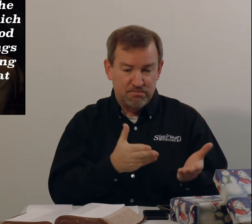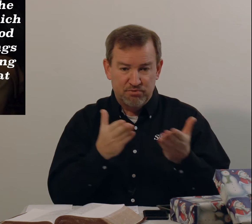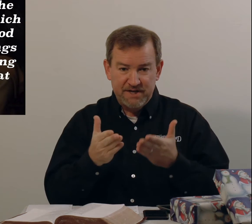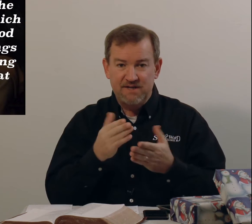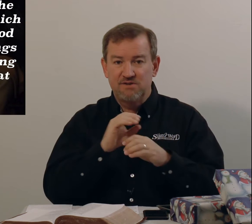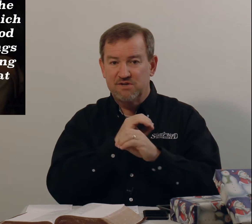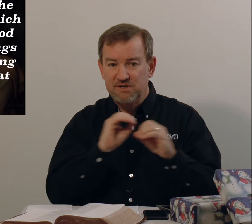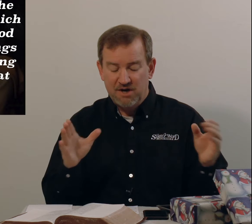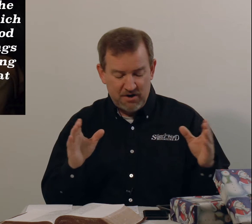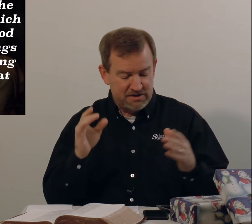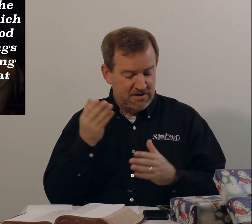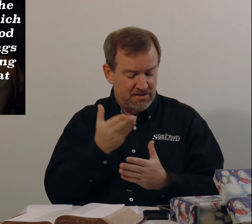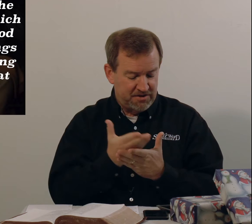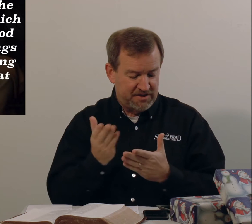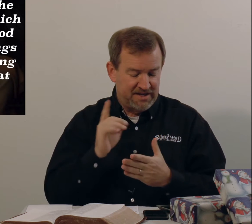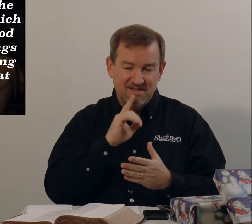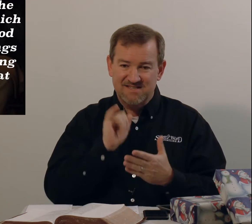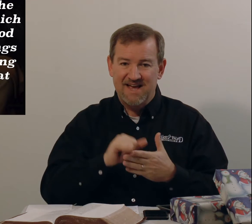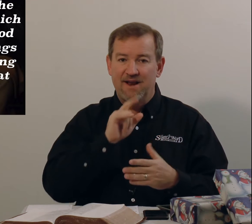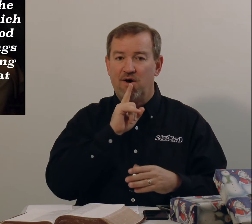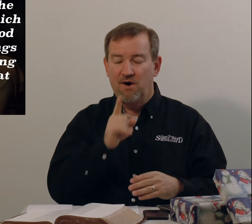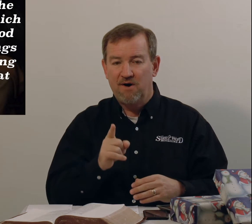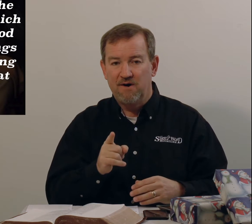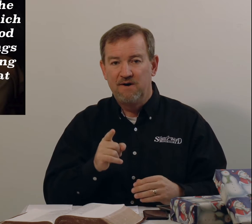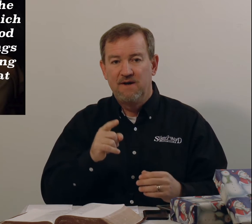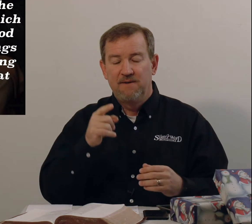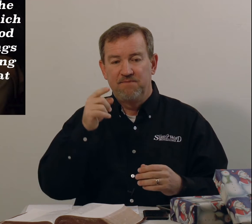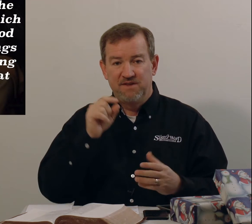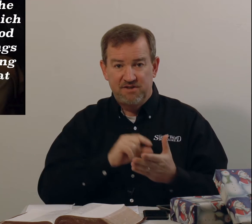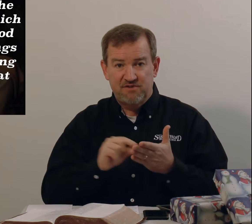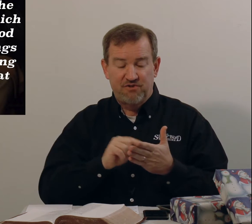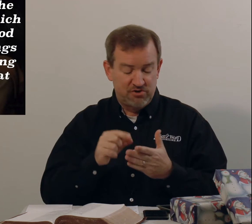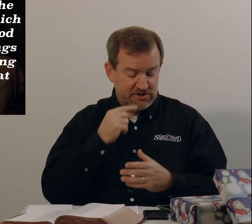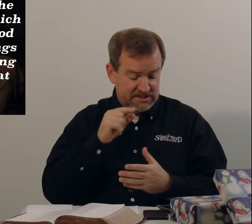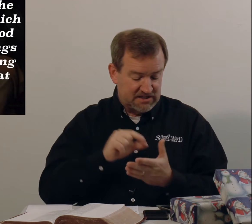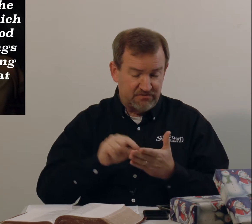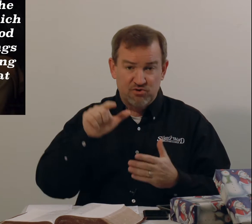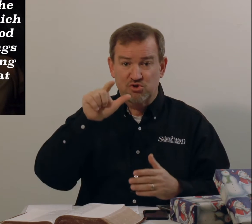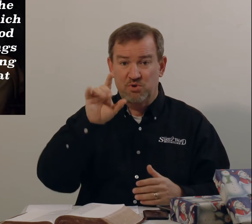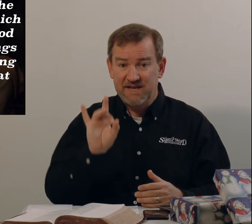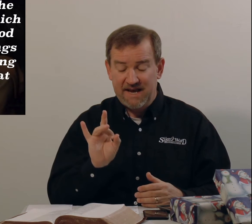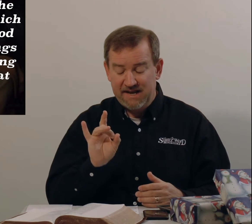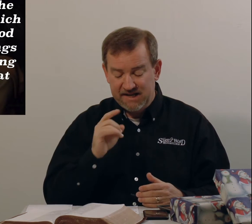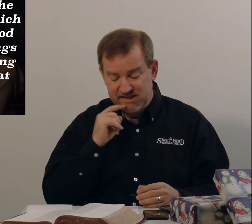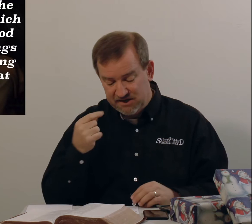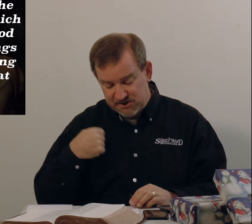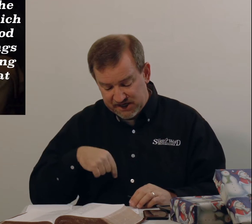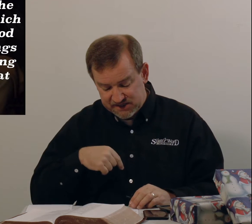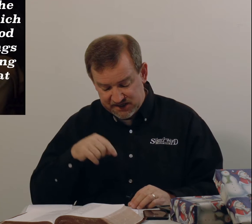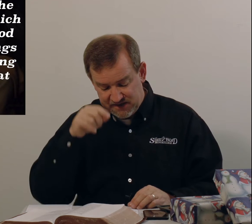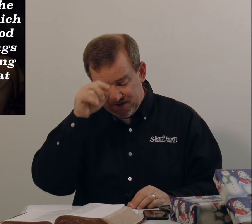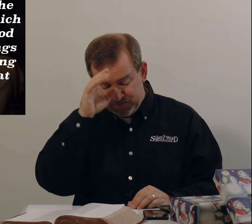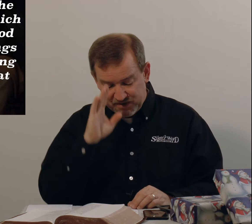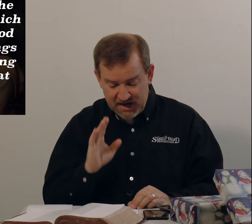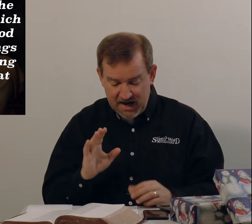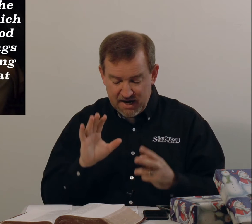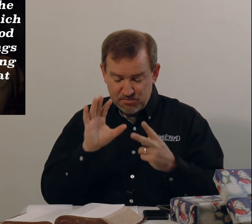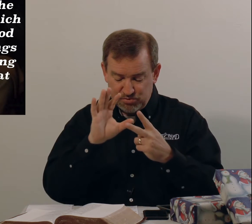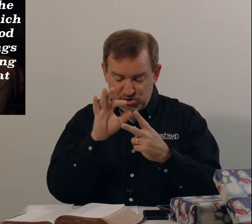bring to naught the things that are. In this verse, it says in verse 28, it tells us that God will